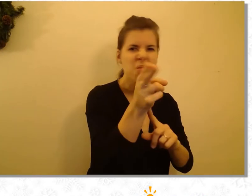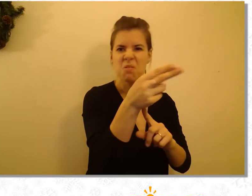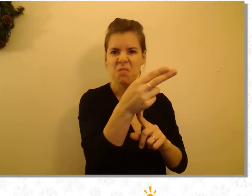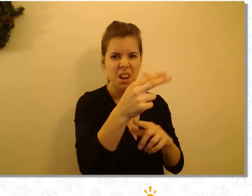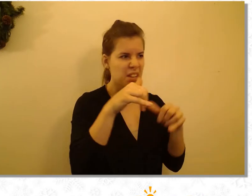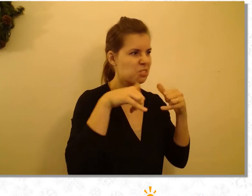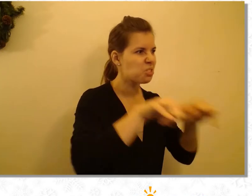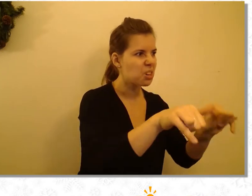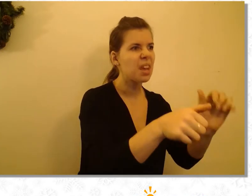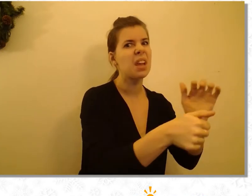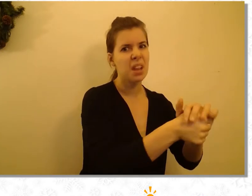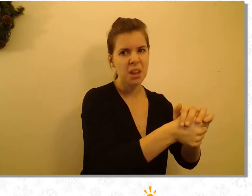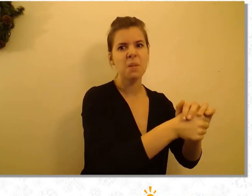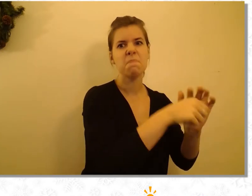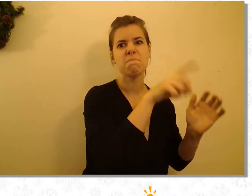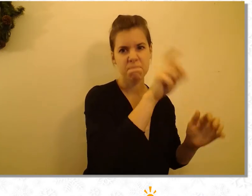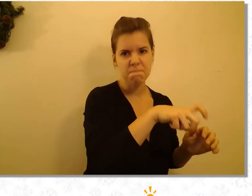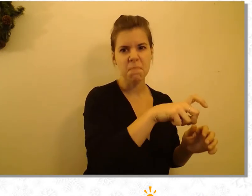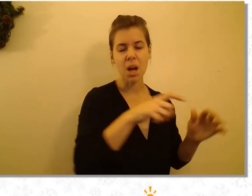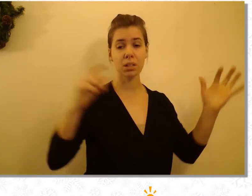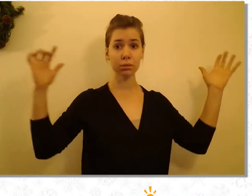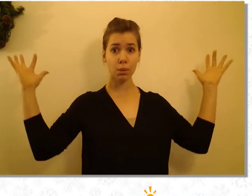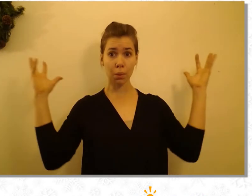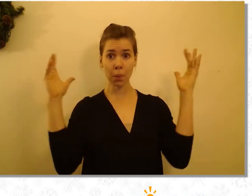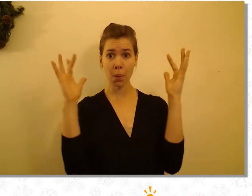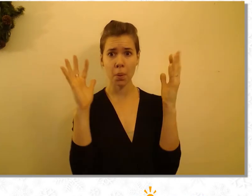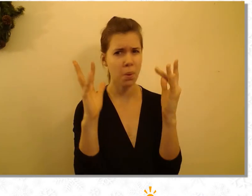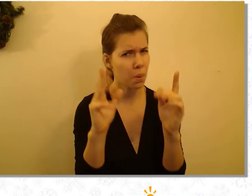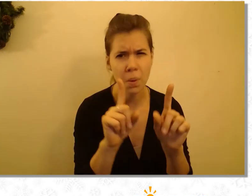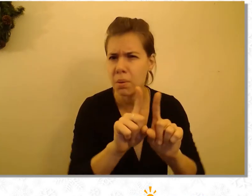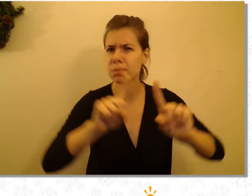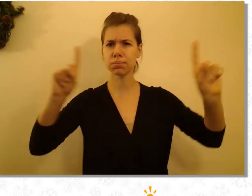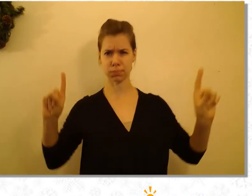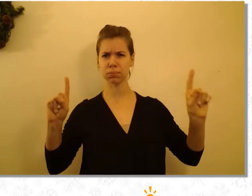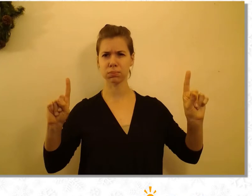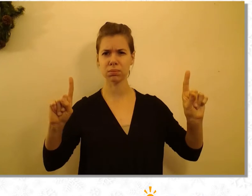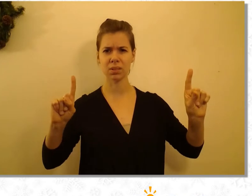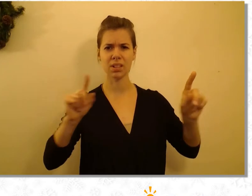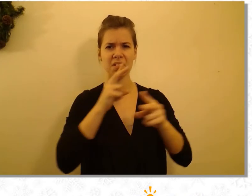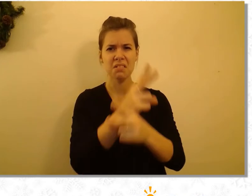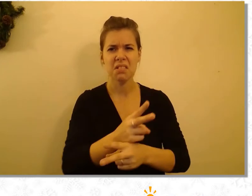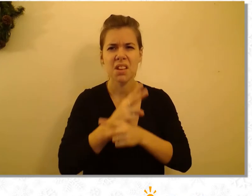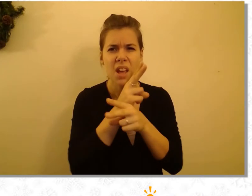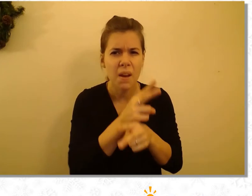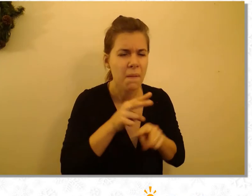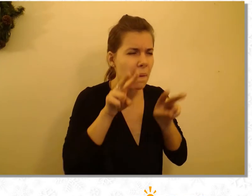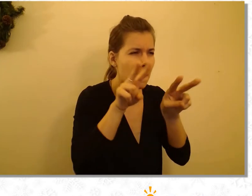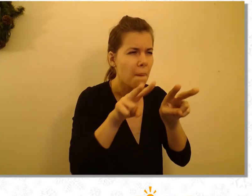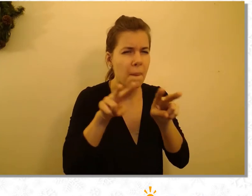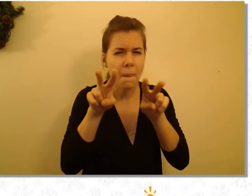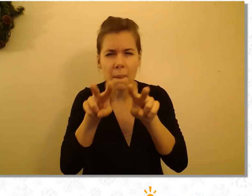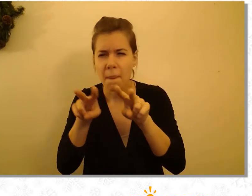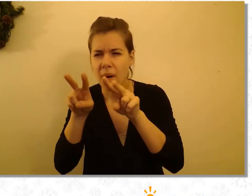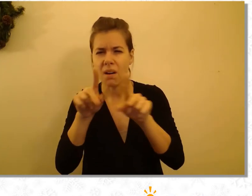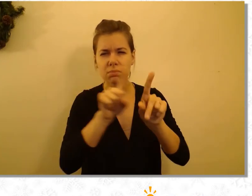hotel, gatherings farewell, crowd please dispel, keep sentinel, all personnel, no parallel,